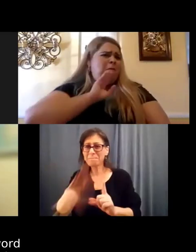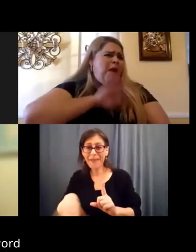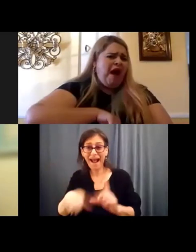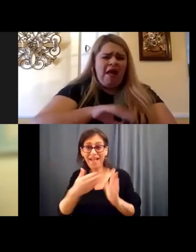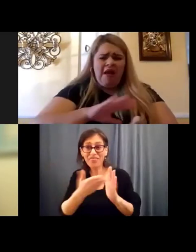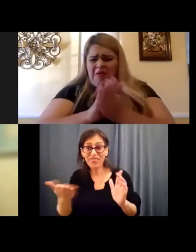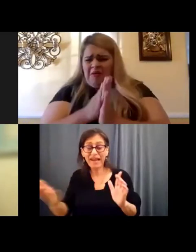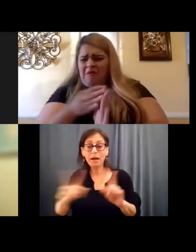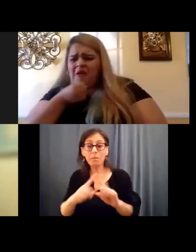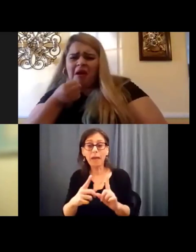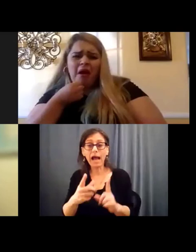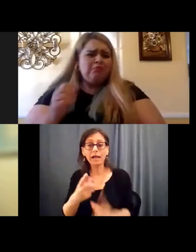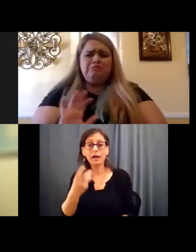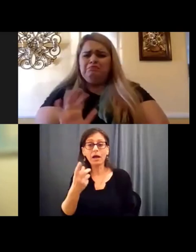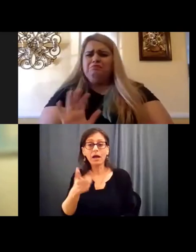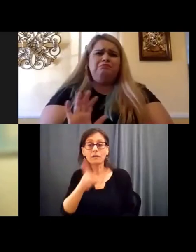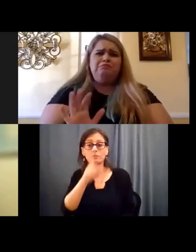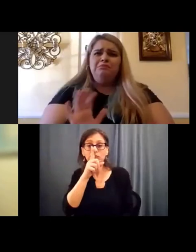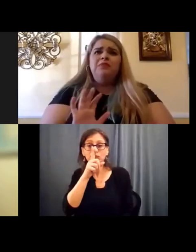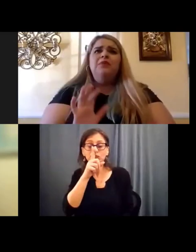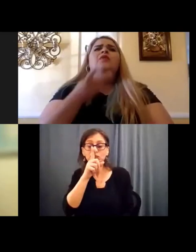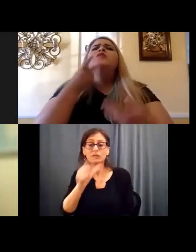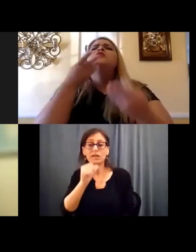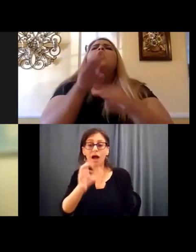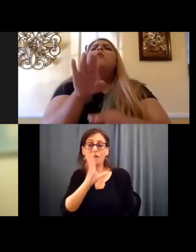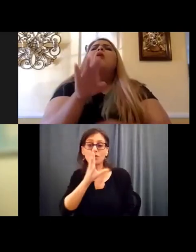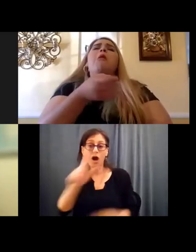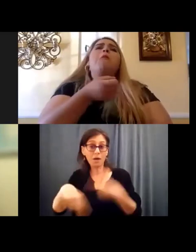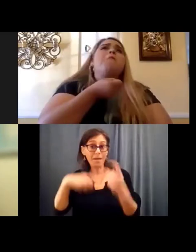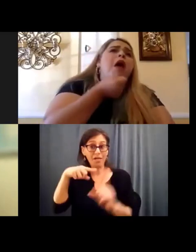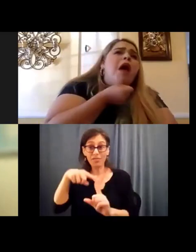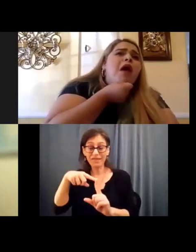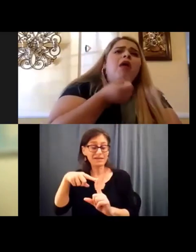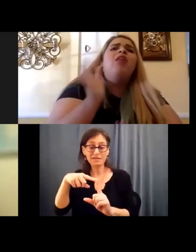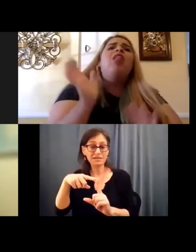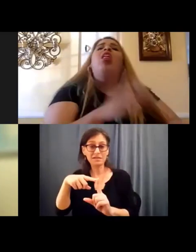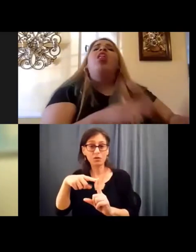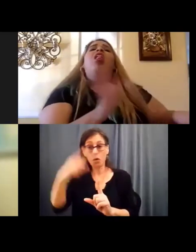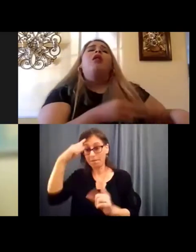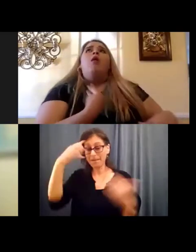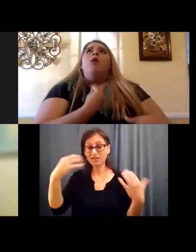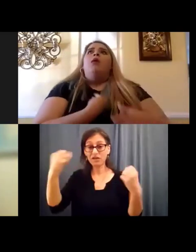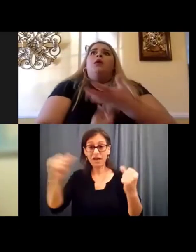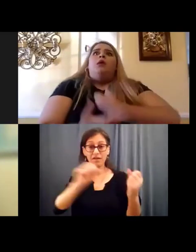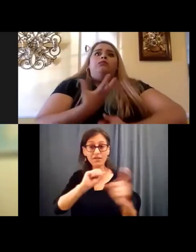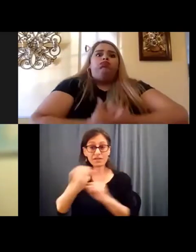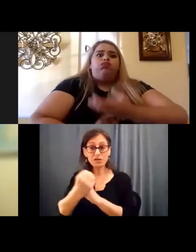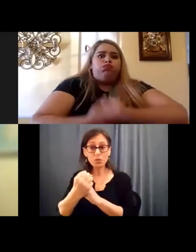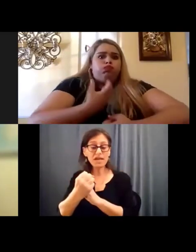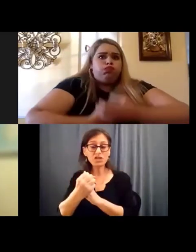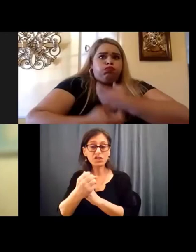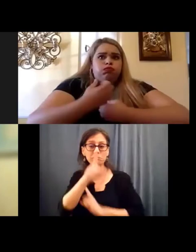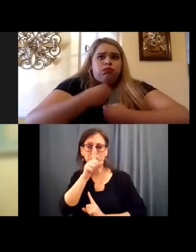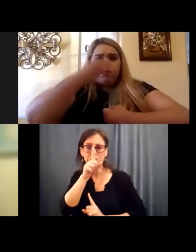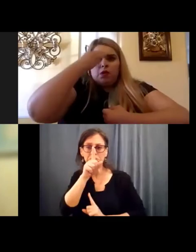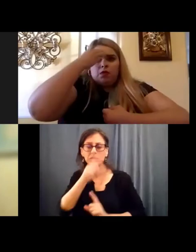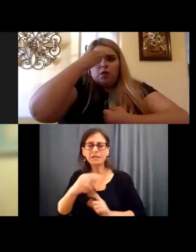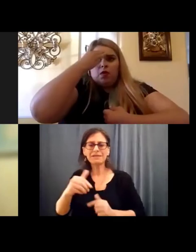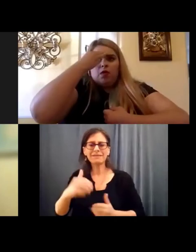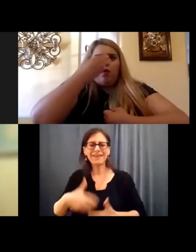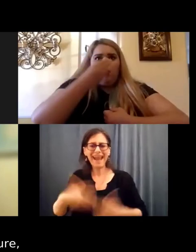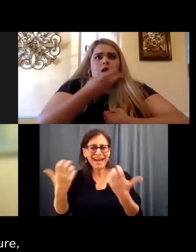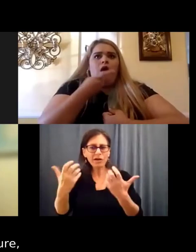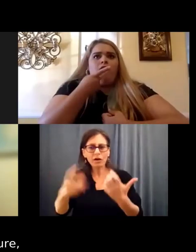talking about it, as we saw in the film, not talking about the mental health condition, not talking about the anger, not,